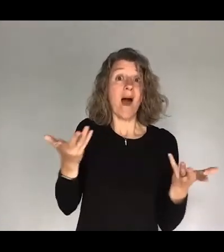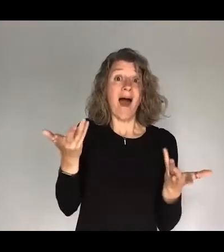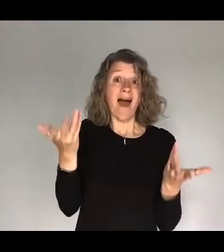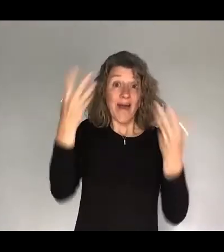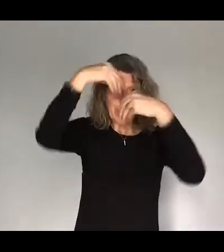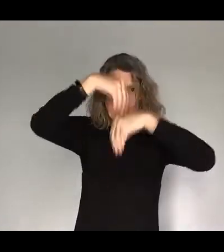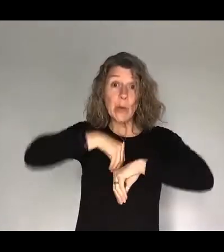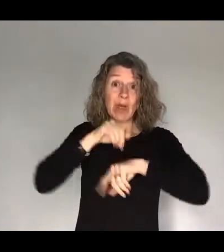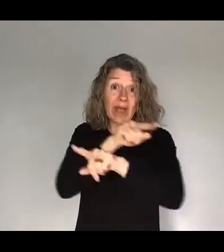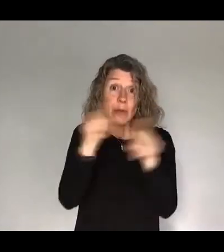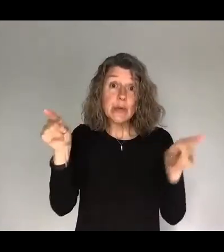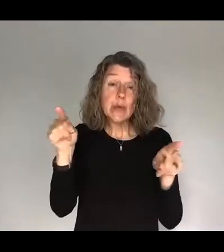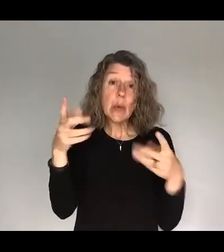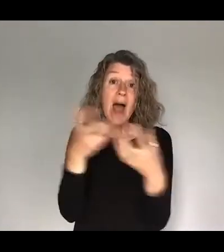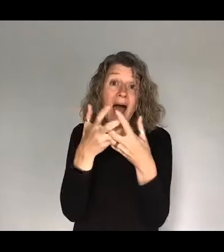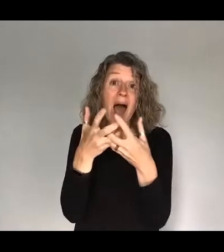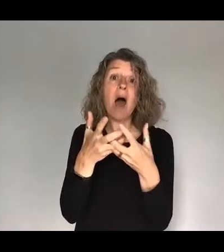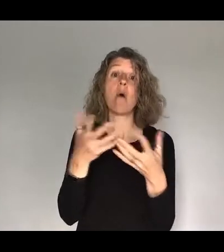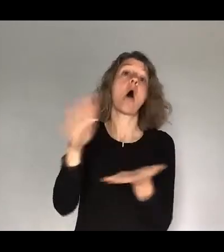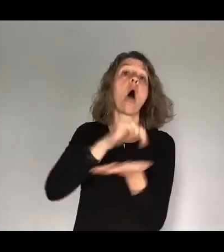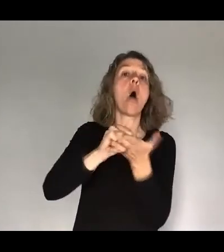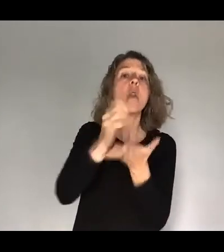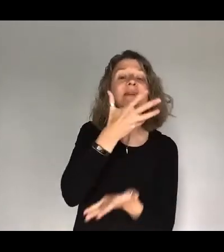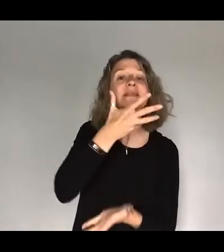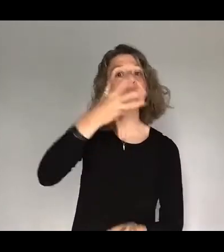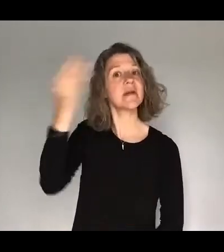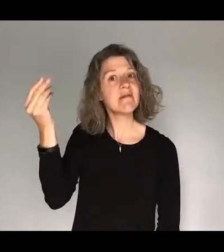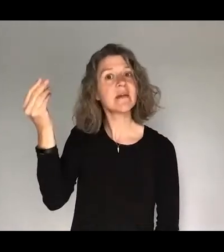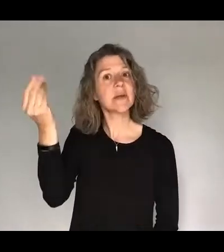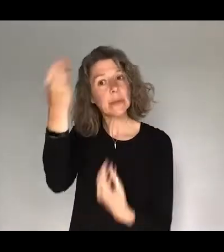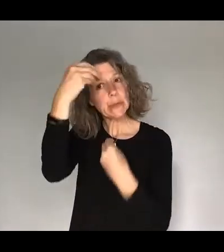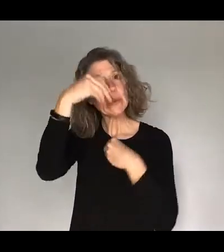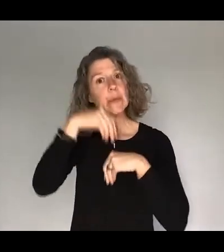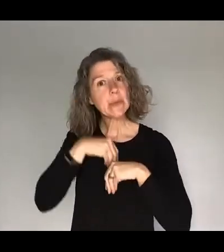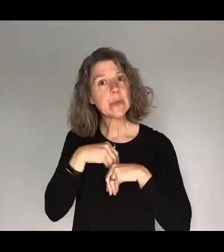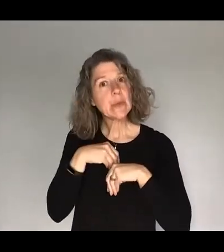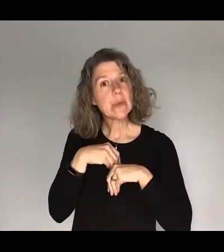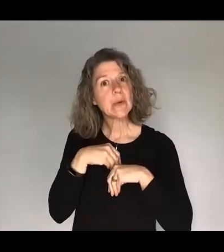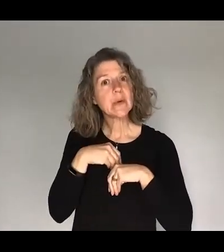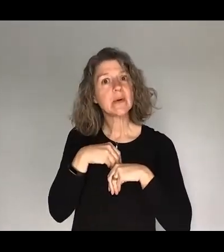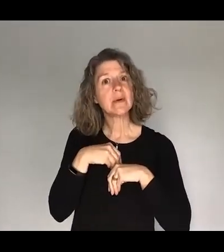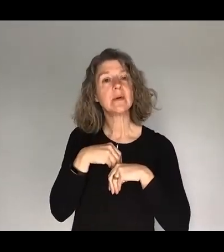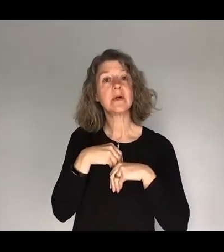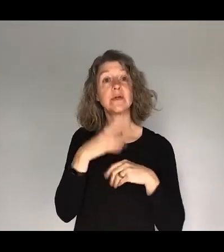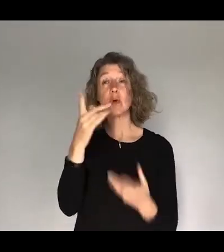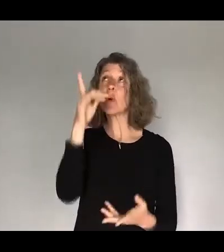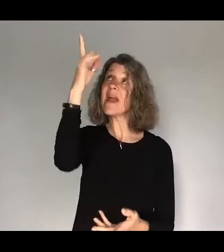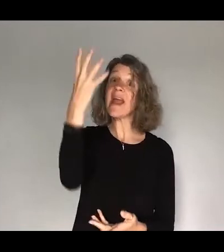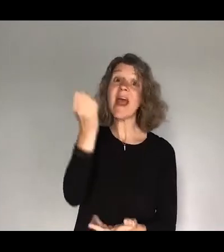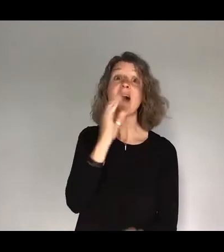He wants you to step forward this morning into the promise and the plan that he has good works ahead for you. I think some of